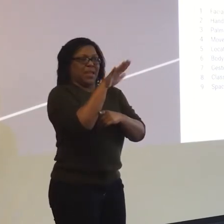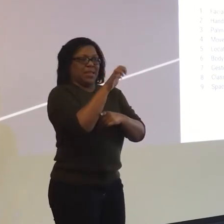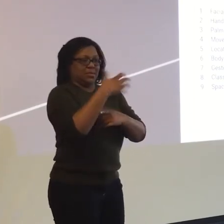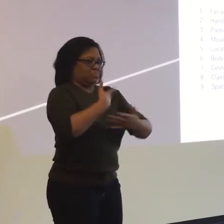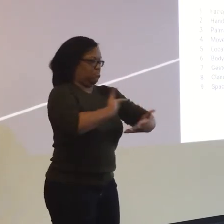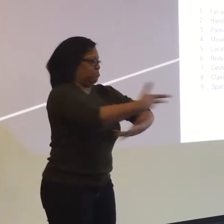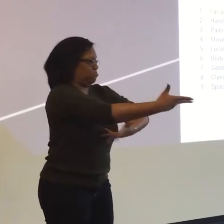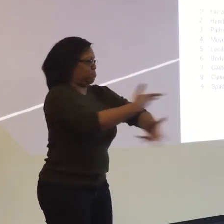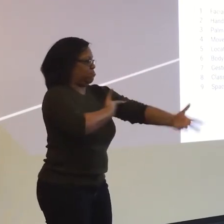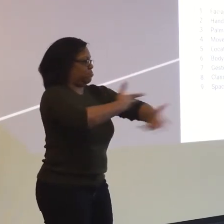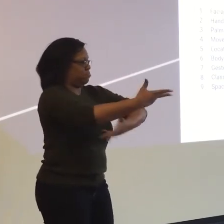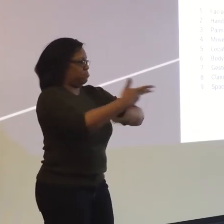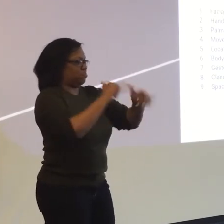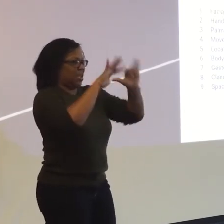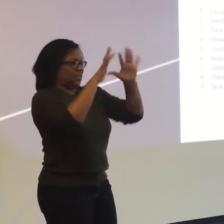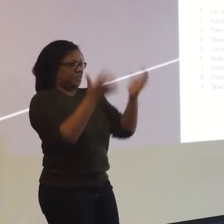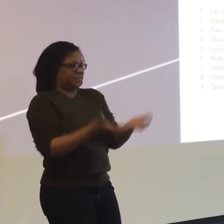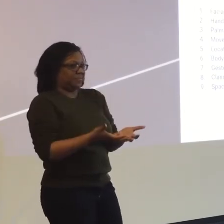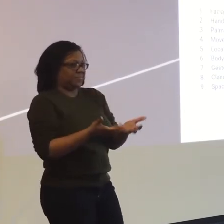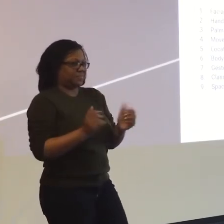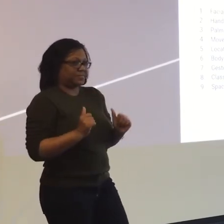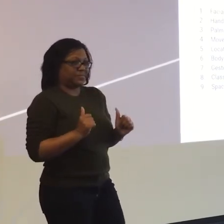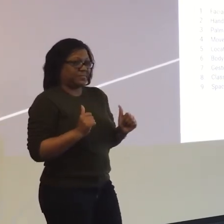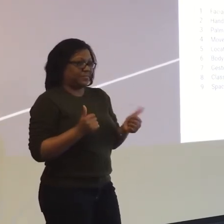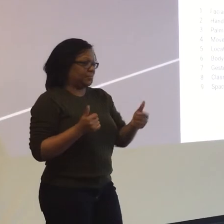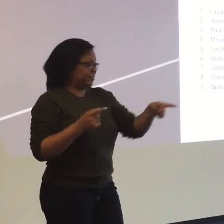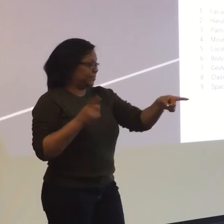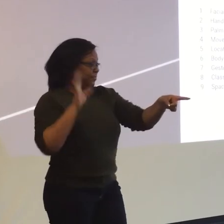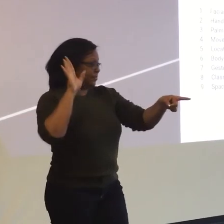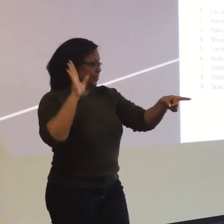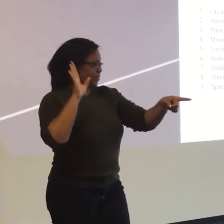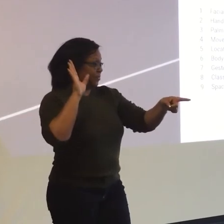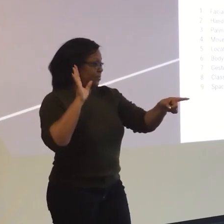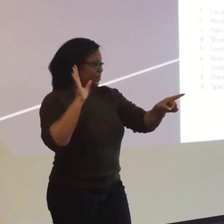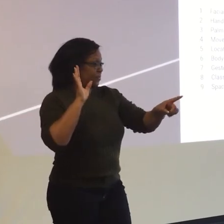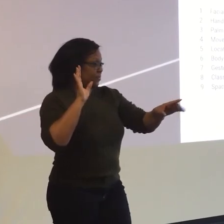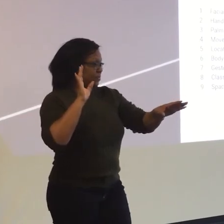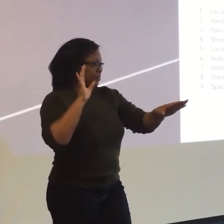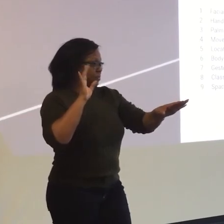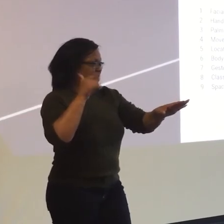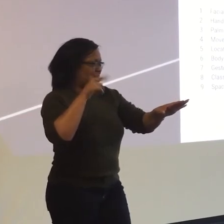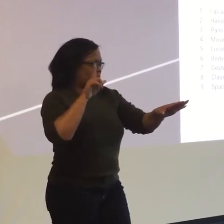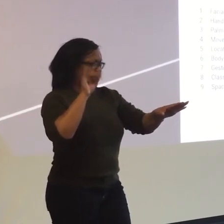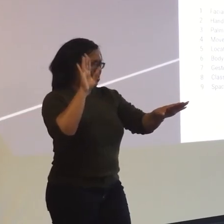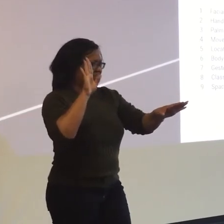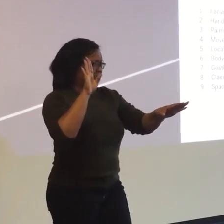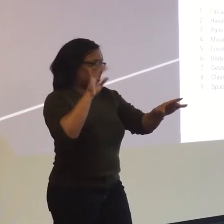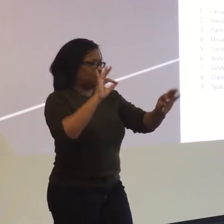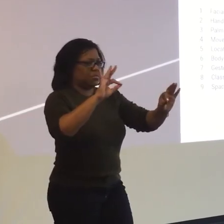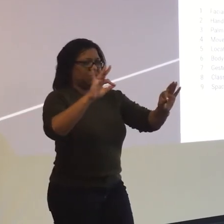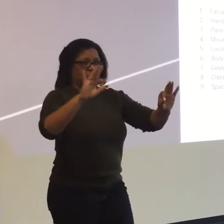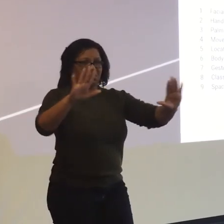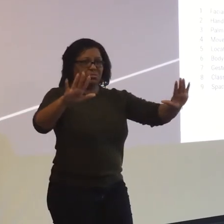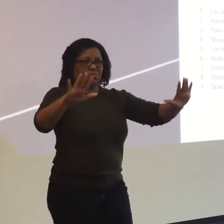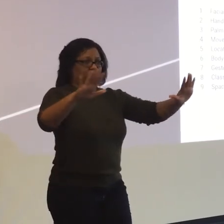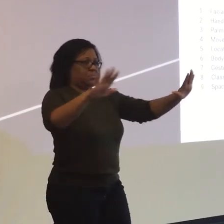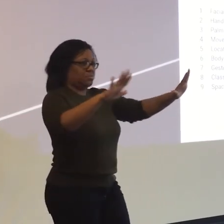using classifiers. And then there's the spatial aspect of sign language. Sorry, was there a question? I thought I saw someone's hand.